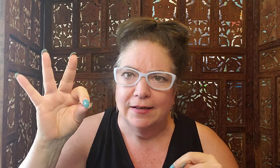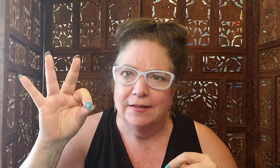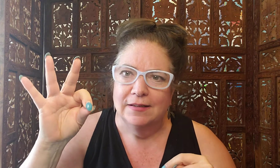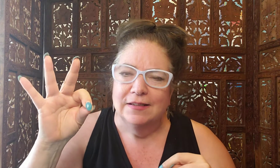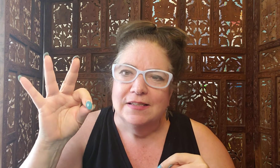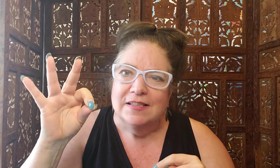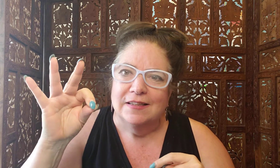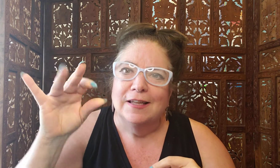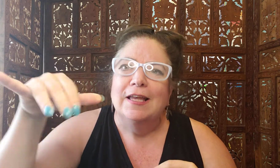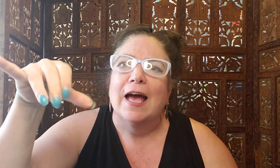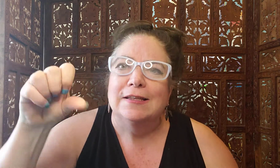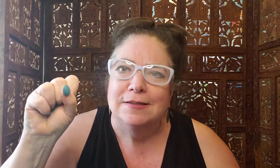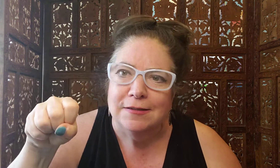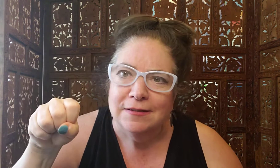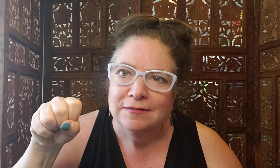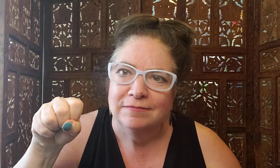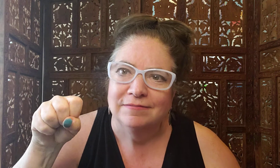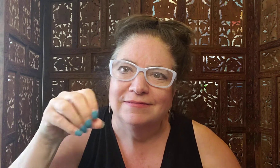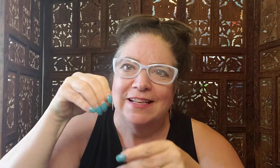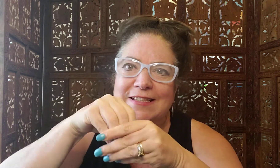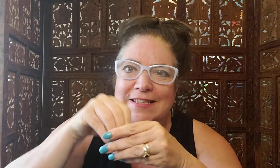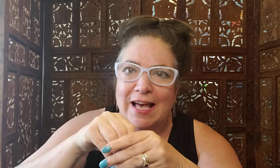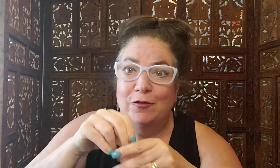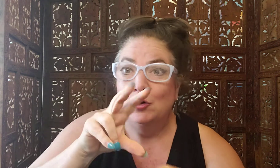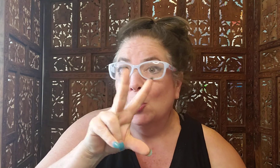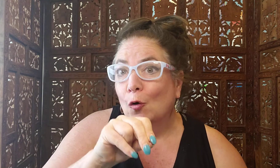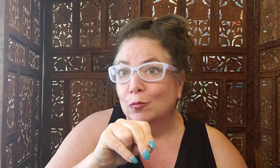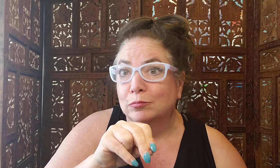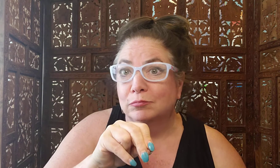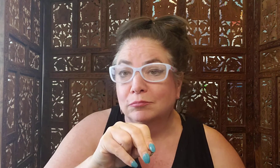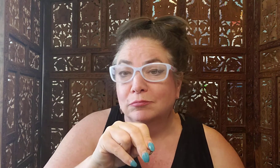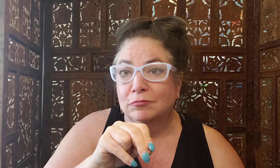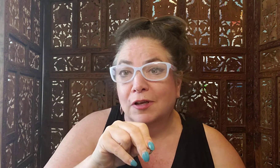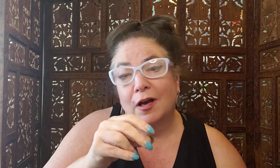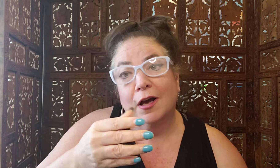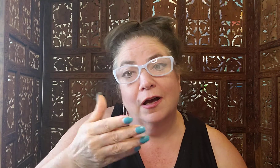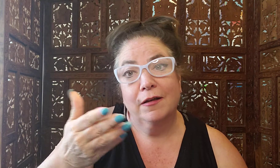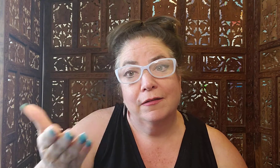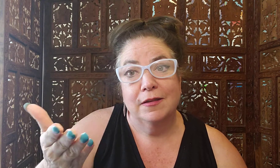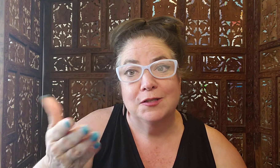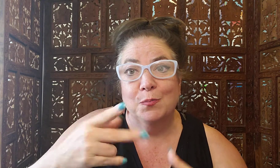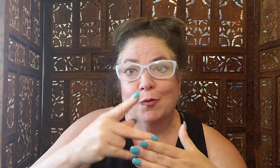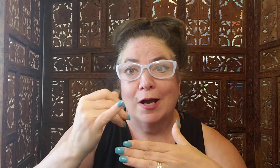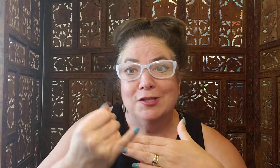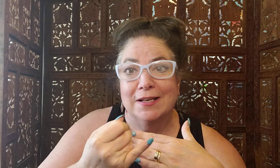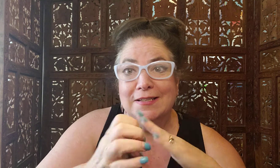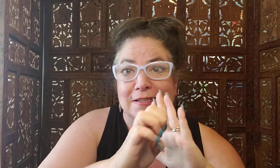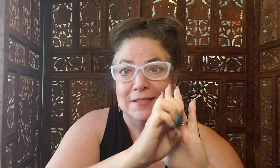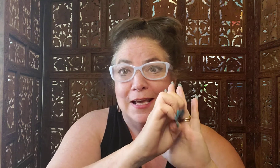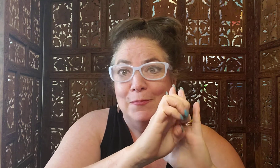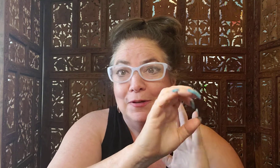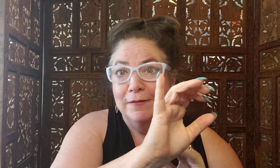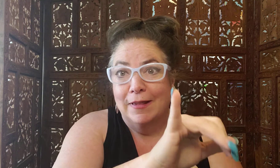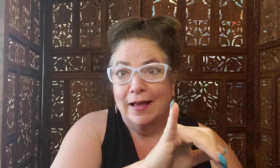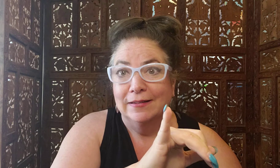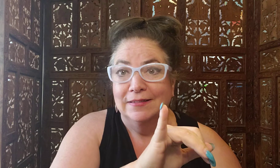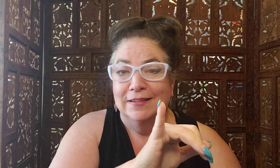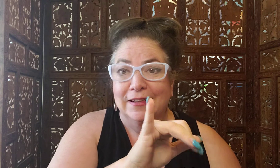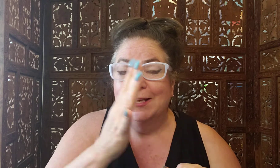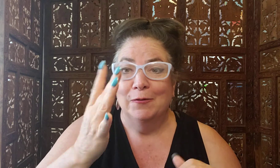the yes inside the no. This project is an example of that. Here